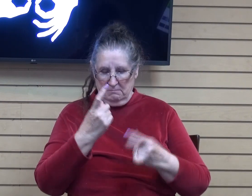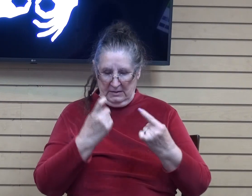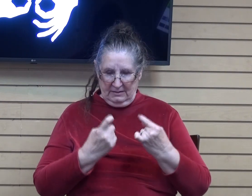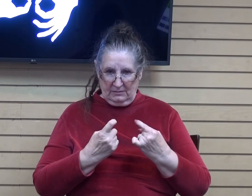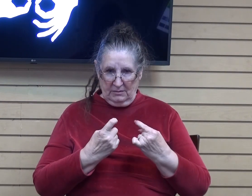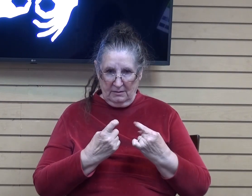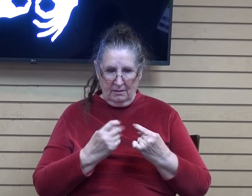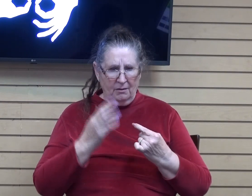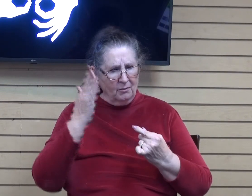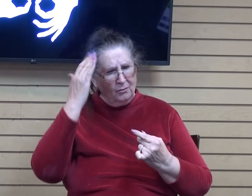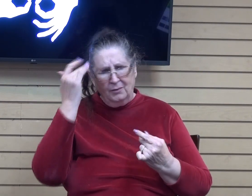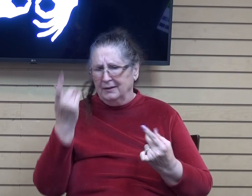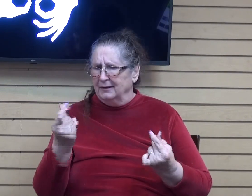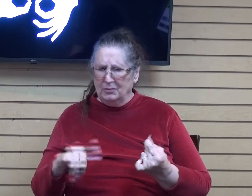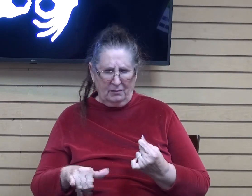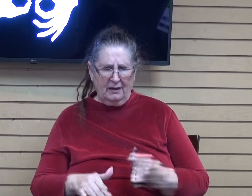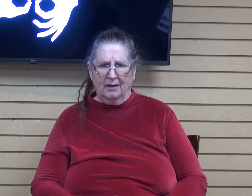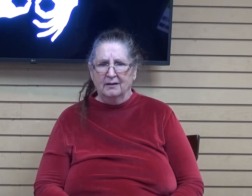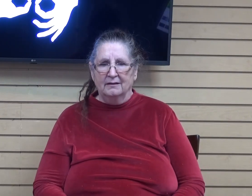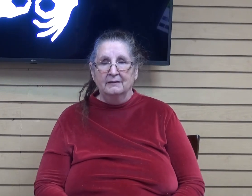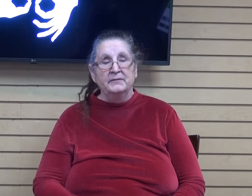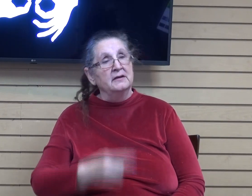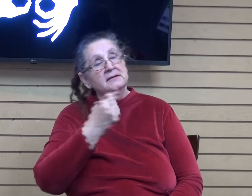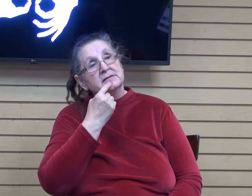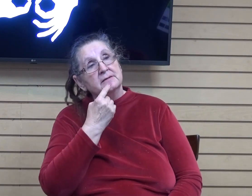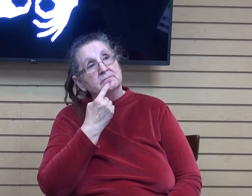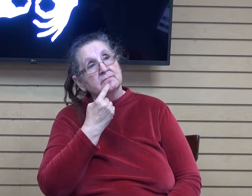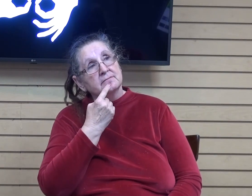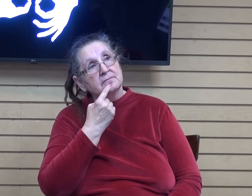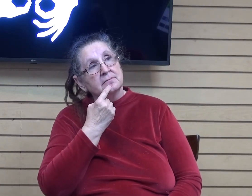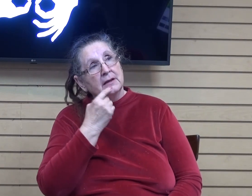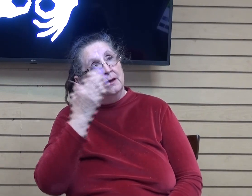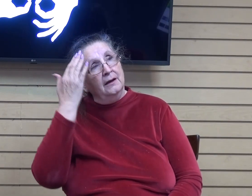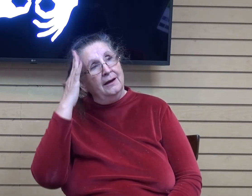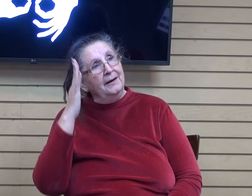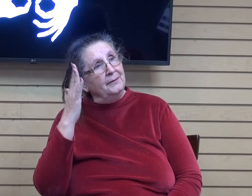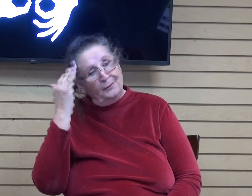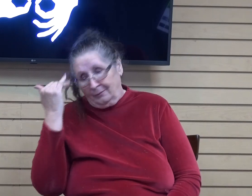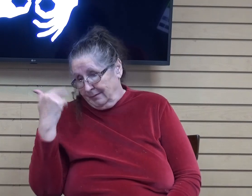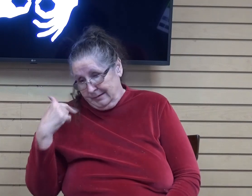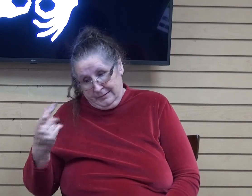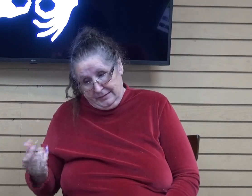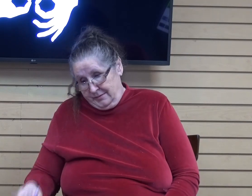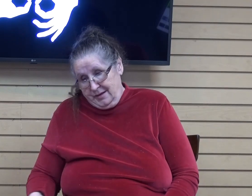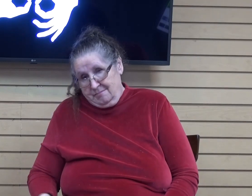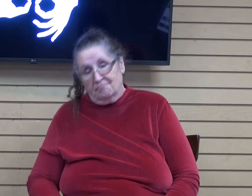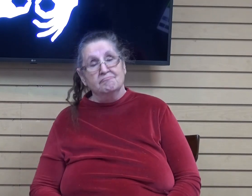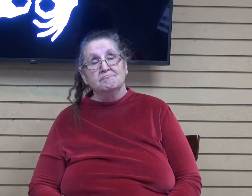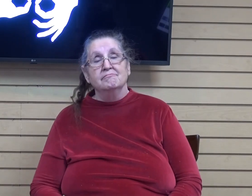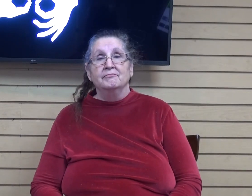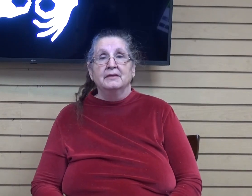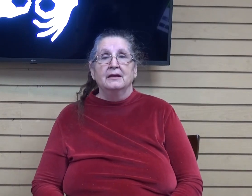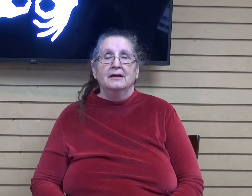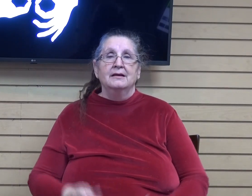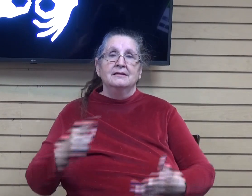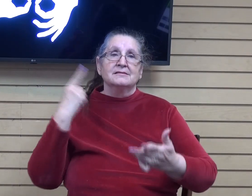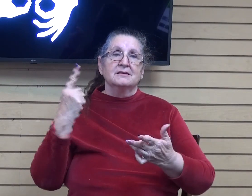did i do that or i have said i don't know why i did that sometimes that is the absolute truth